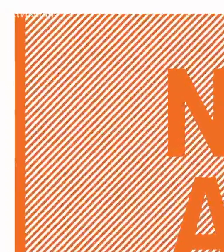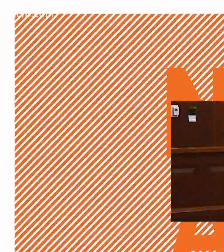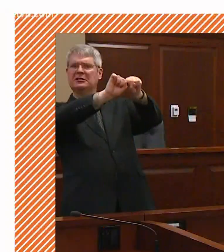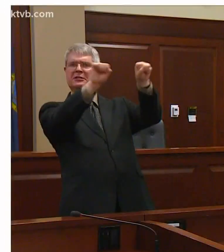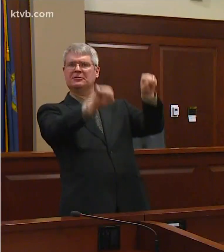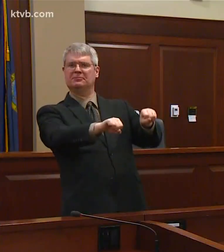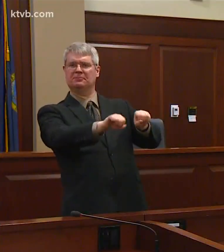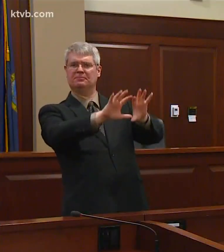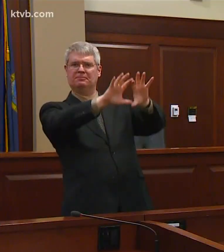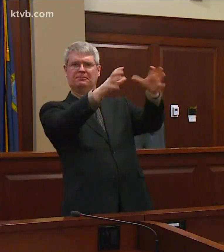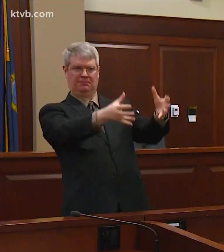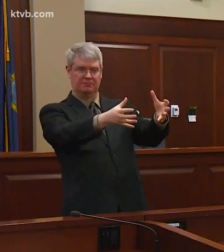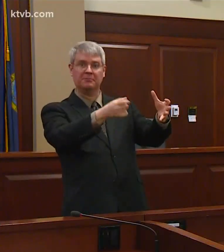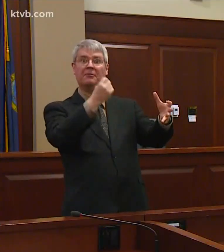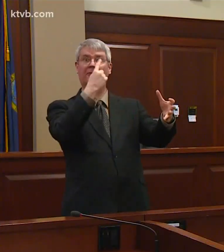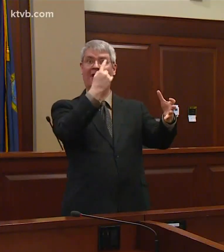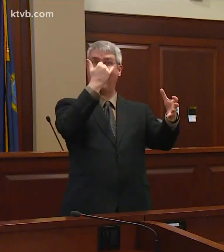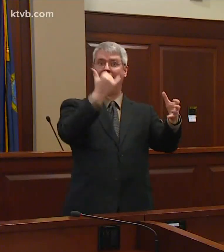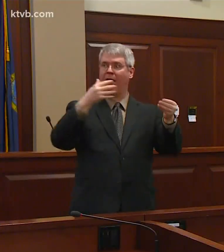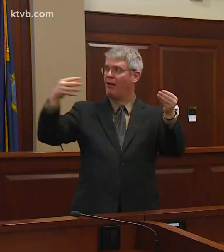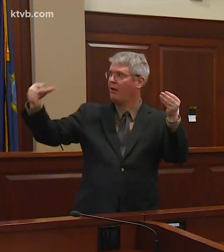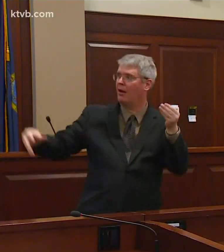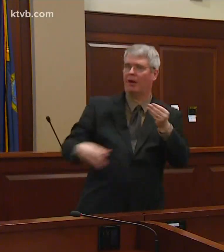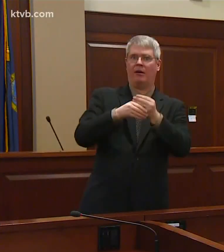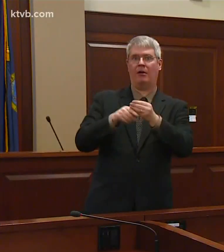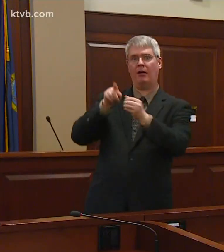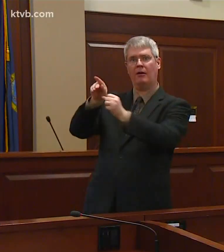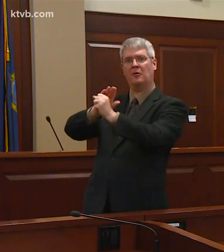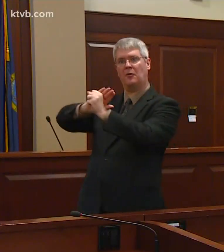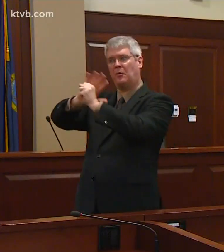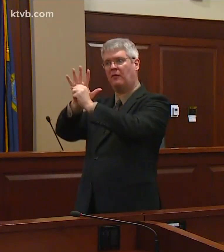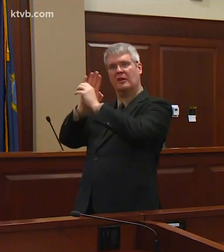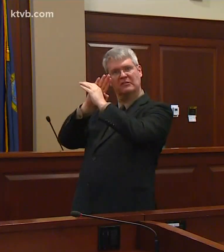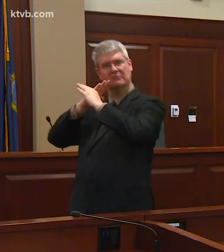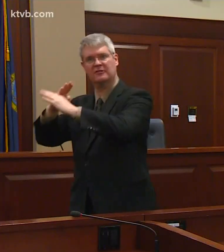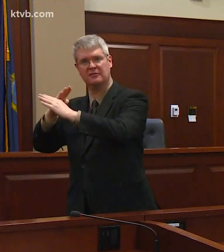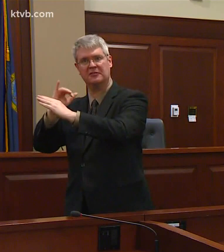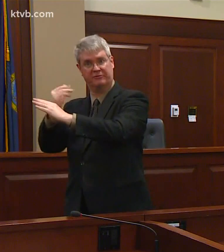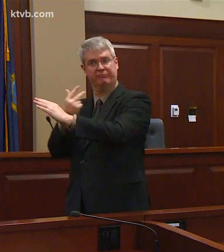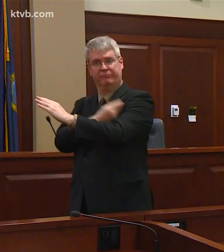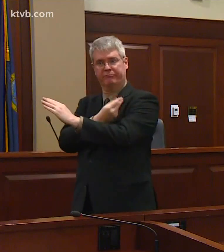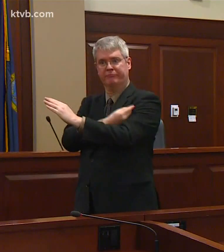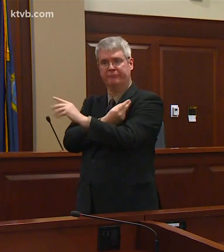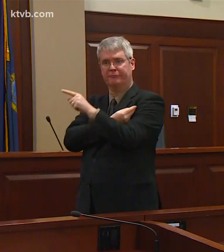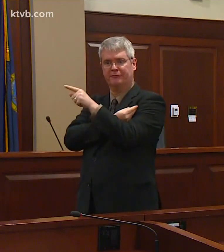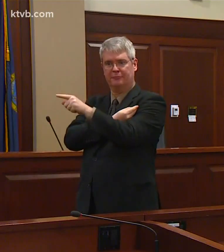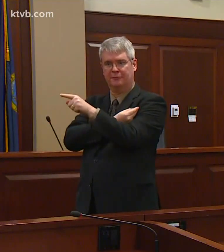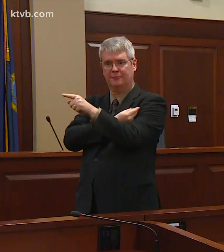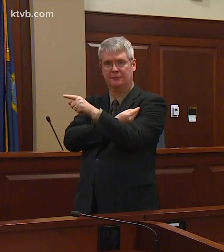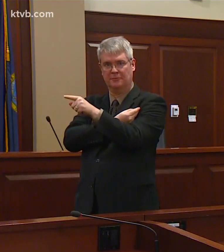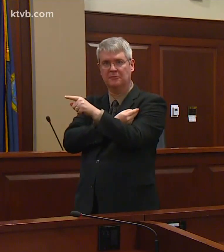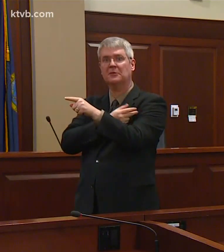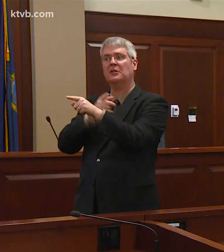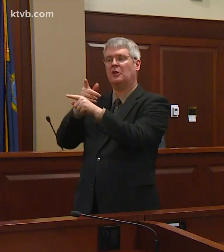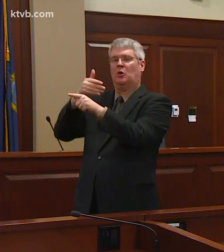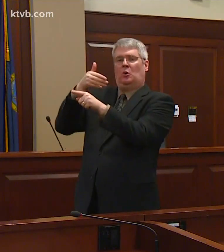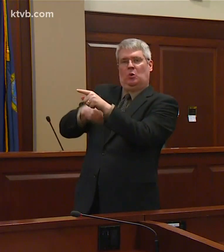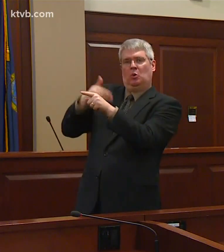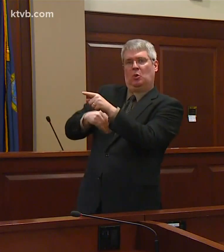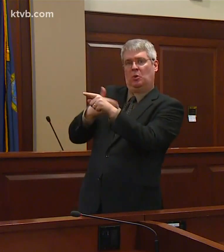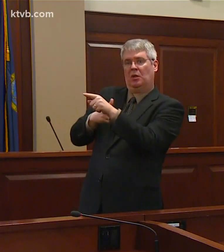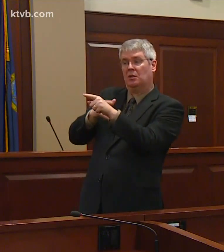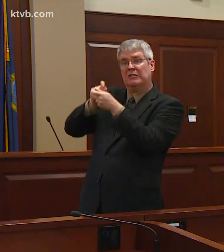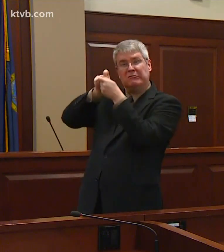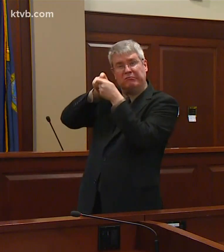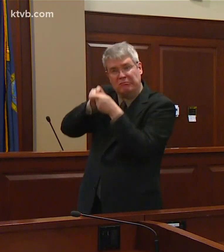We are engaged in an all-hands-on-deck approach to make sure Idaho is ready when the initial supply of COVID vaccine is